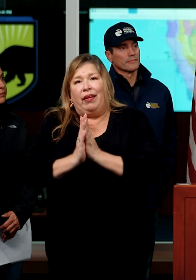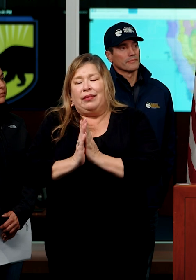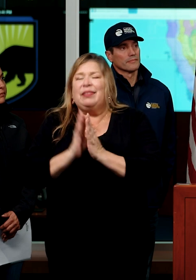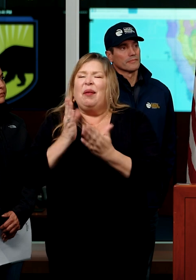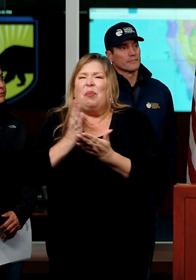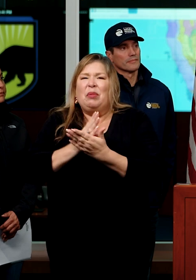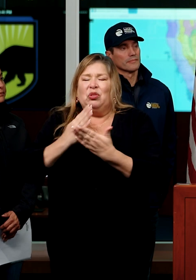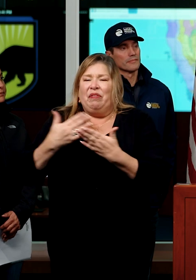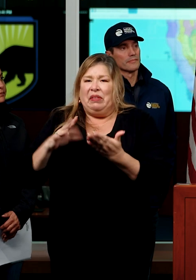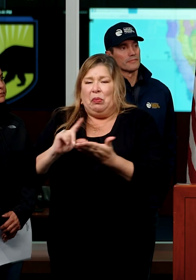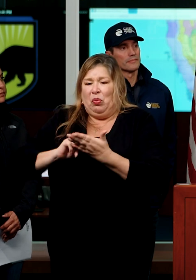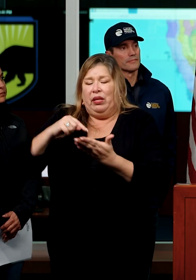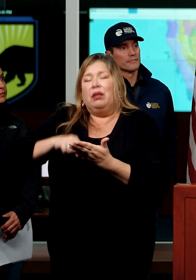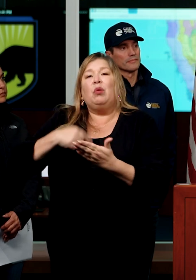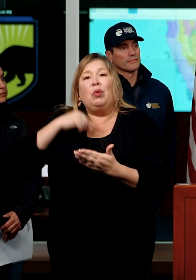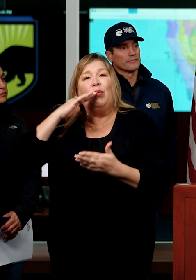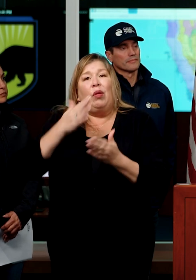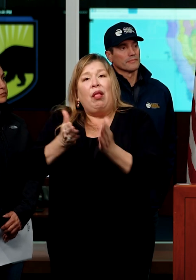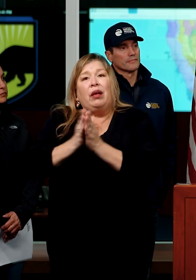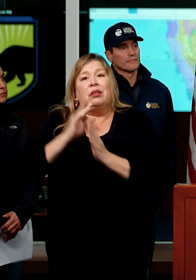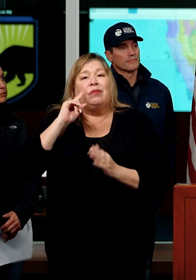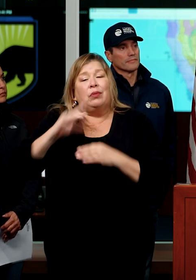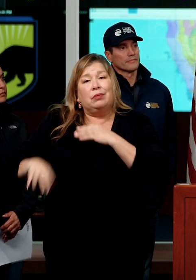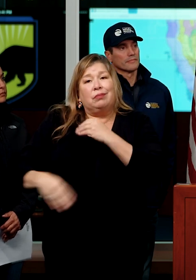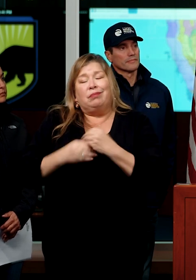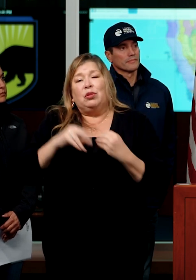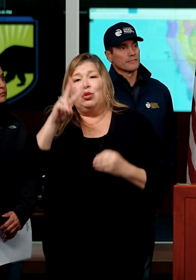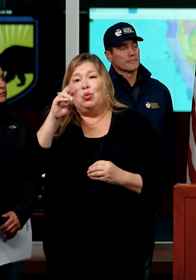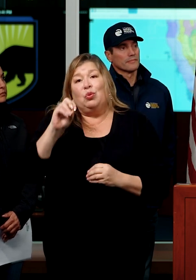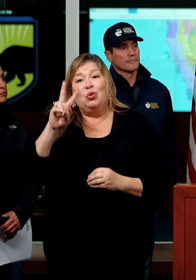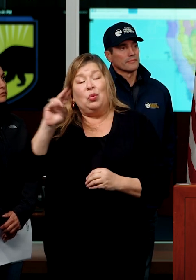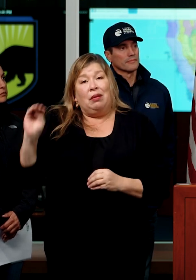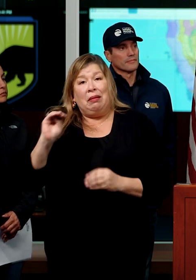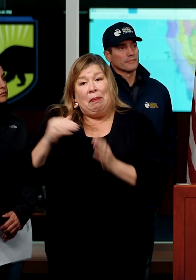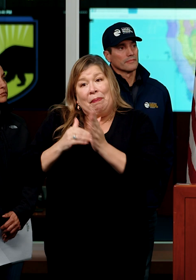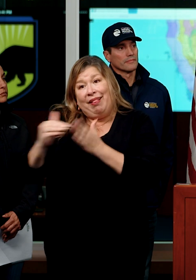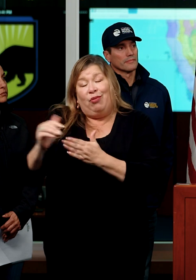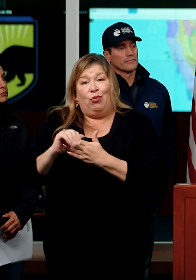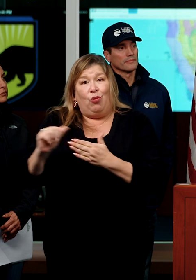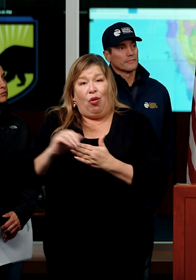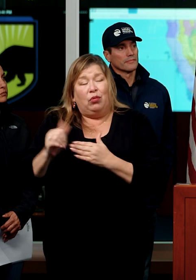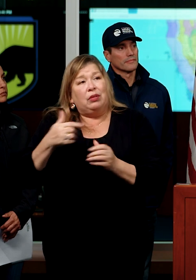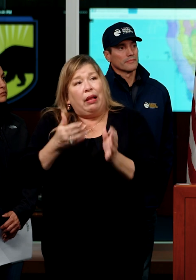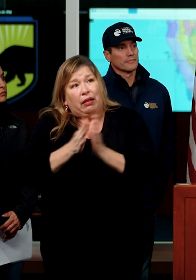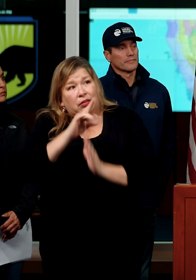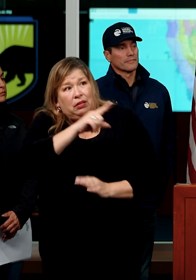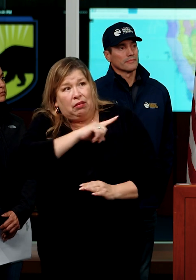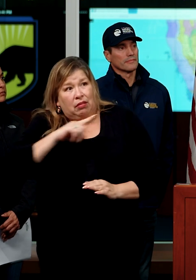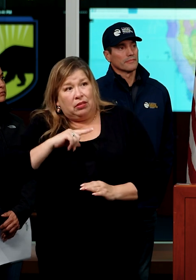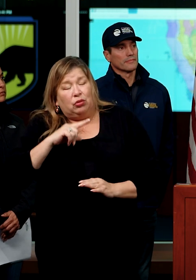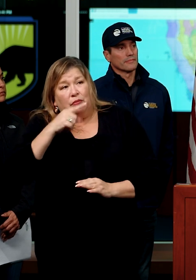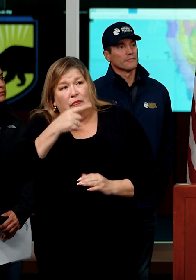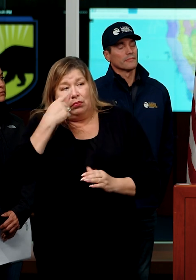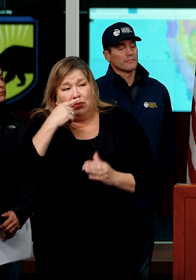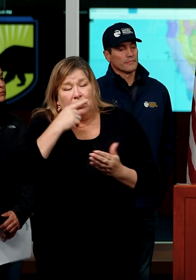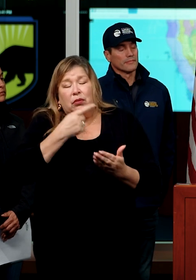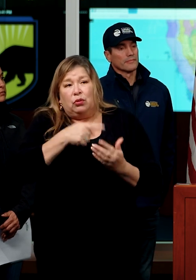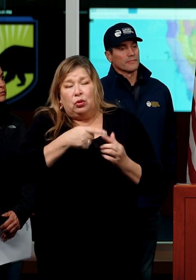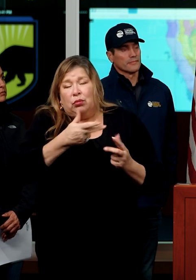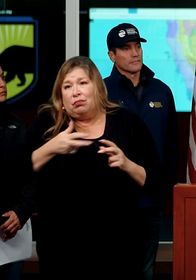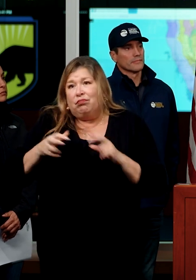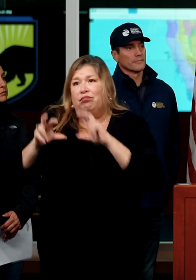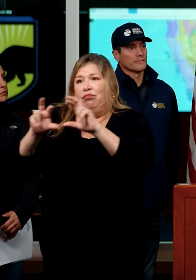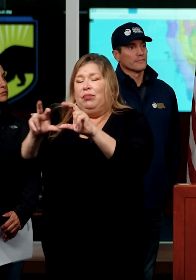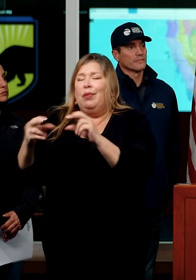in print, uh, an additional $200 million, $202 million to be exact, of the legislature for more, uh, resources